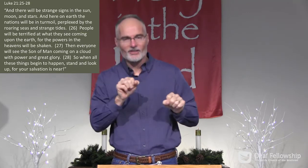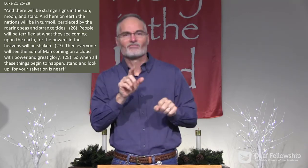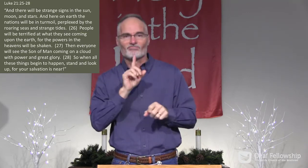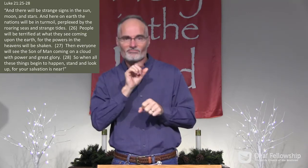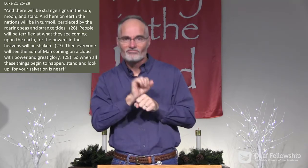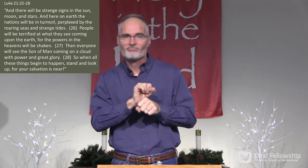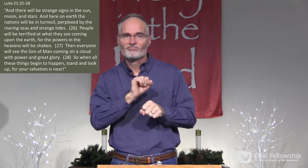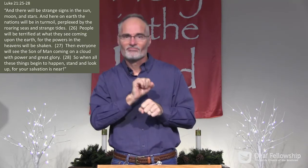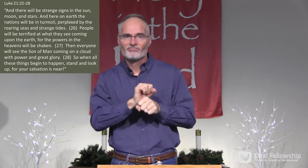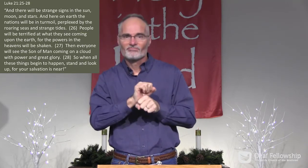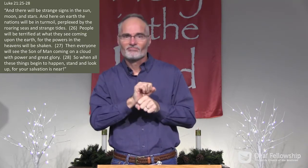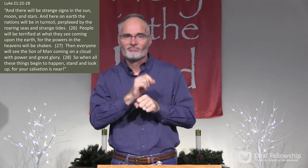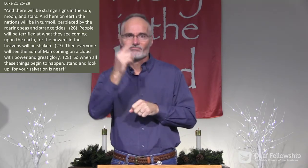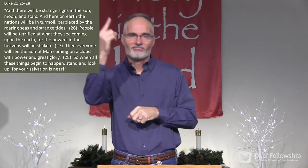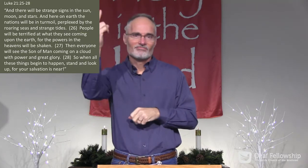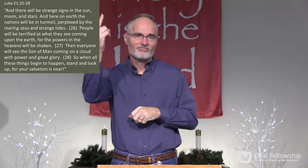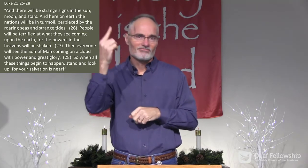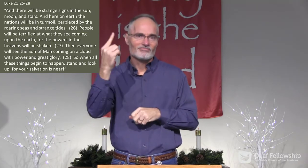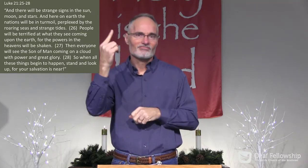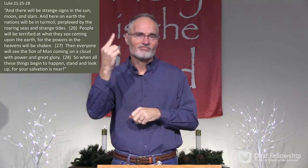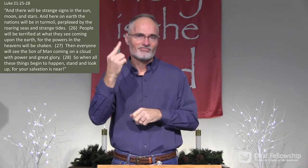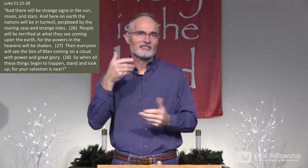salvation is near.